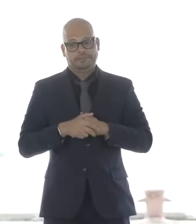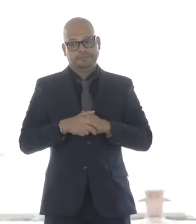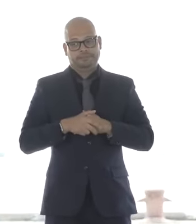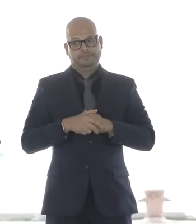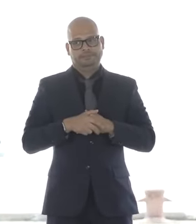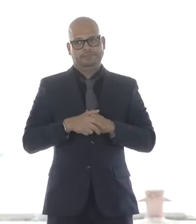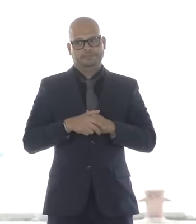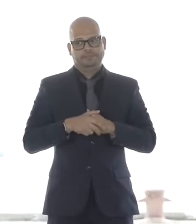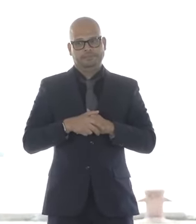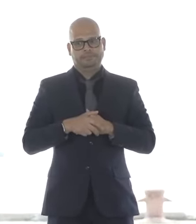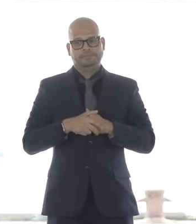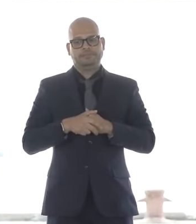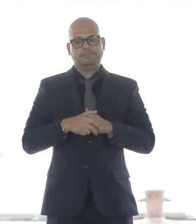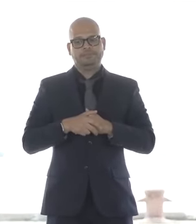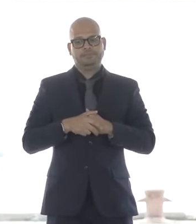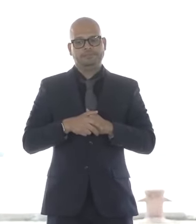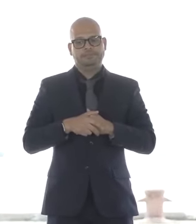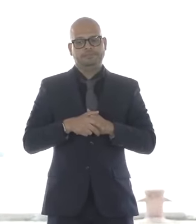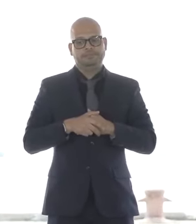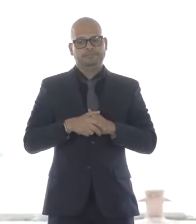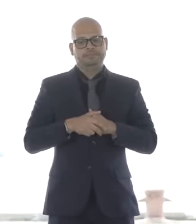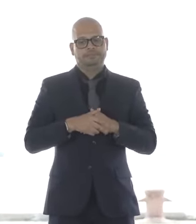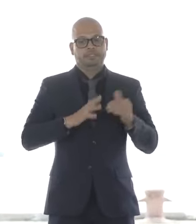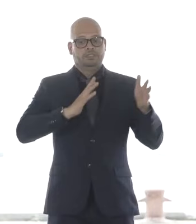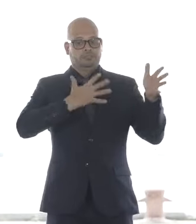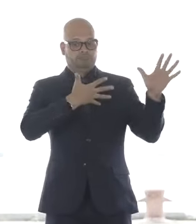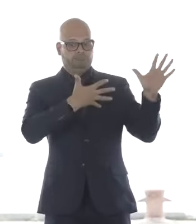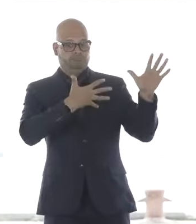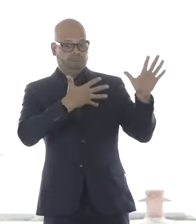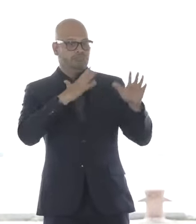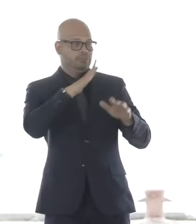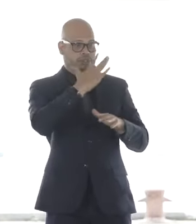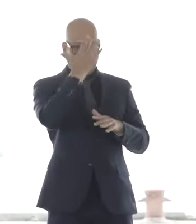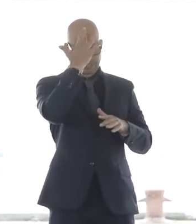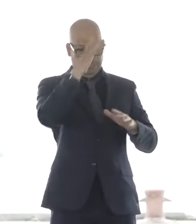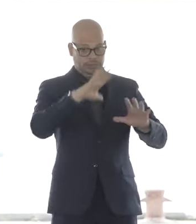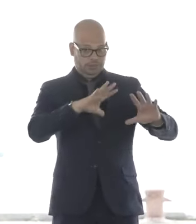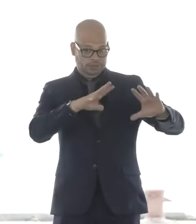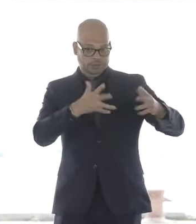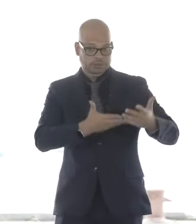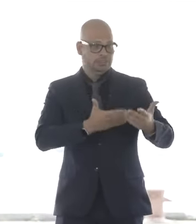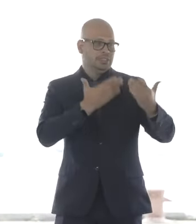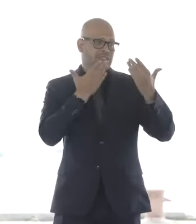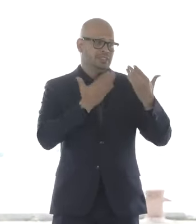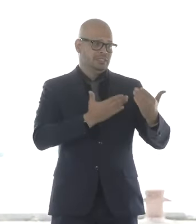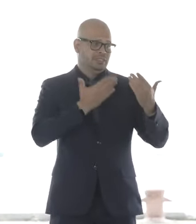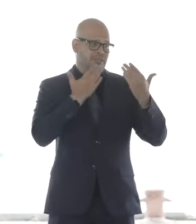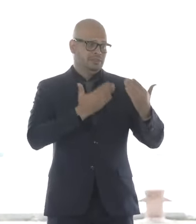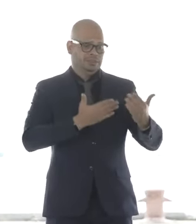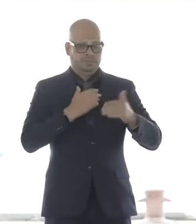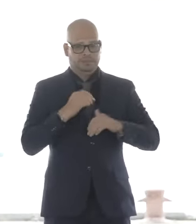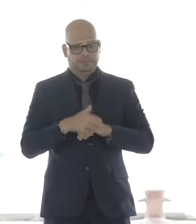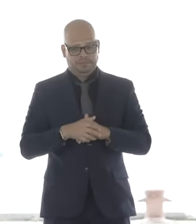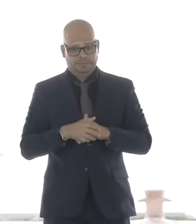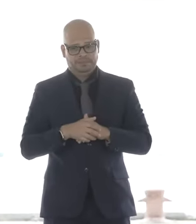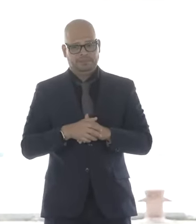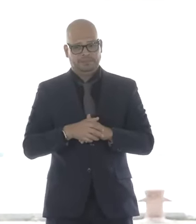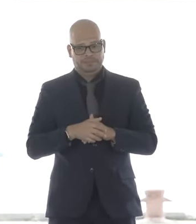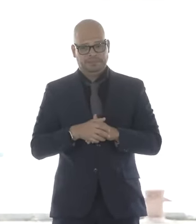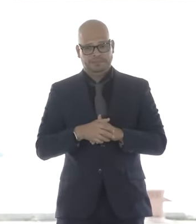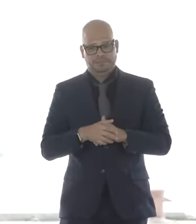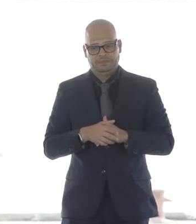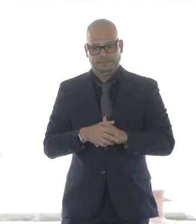And a shout-out to some of his brilliant team who's here with us today, Lisa Engler, Nils Bolgan,